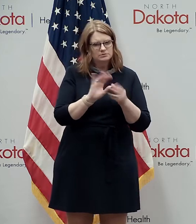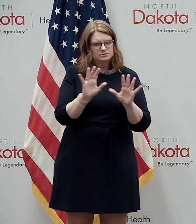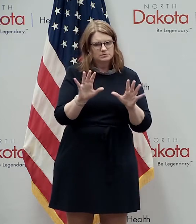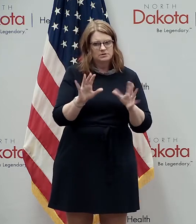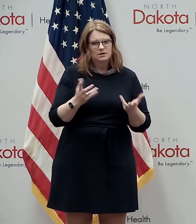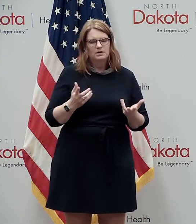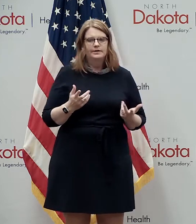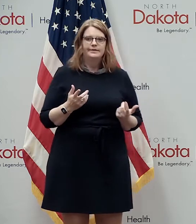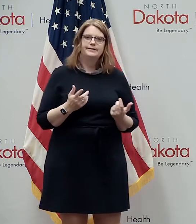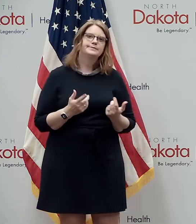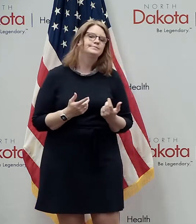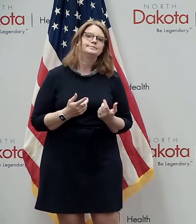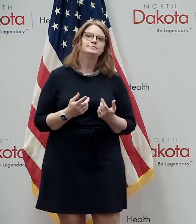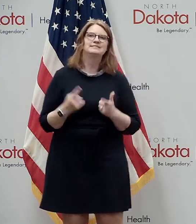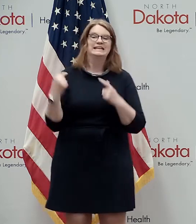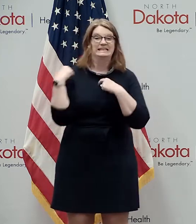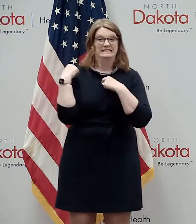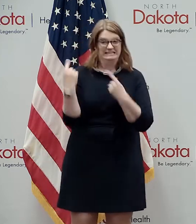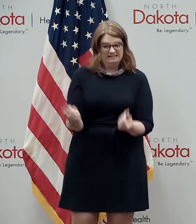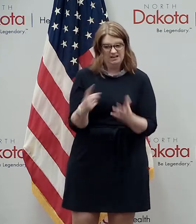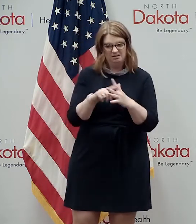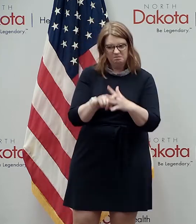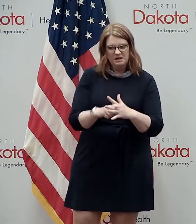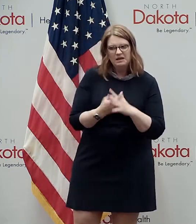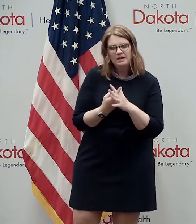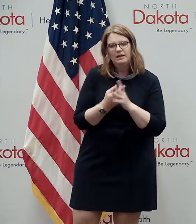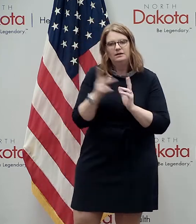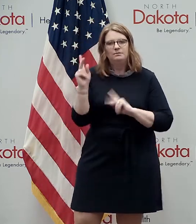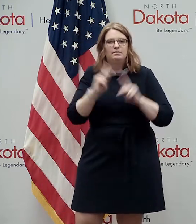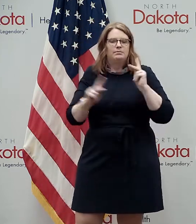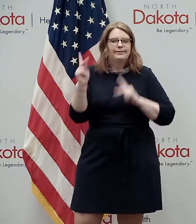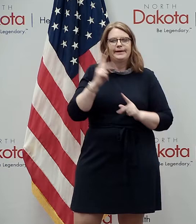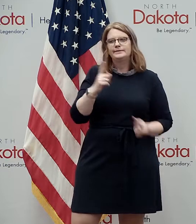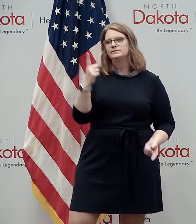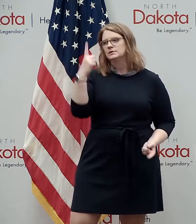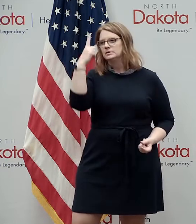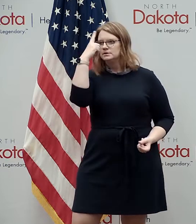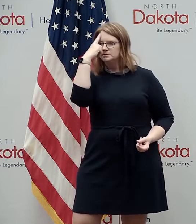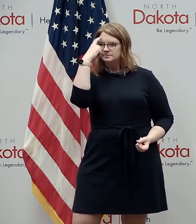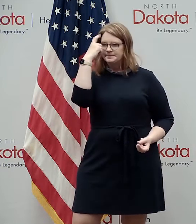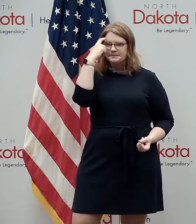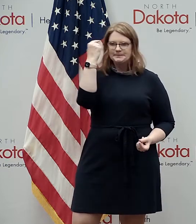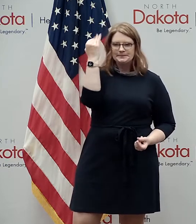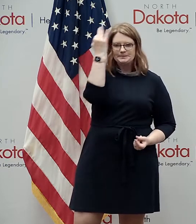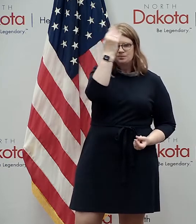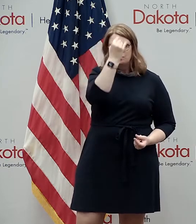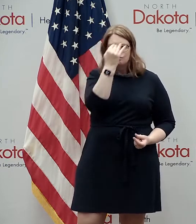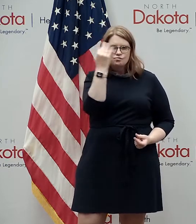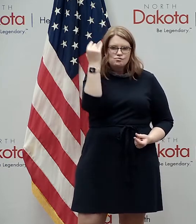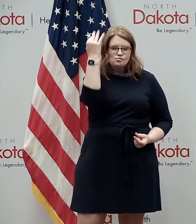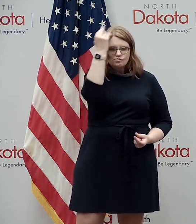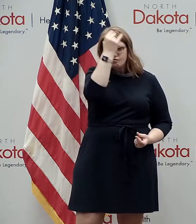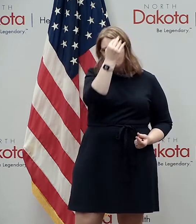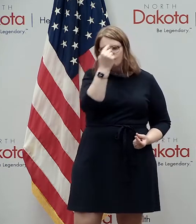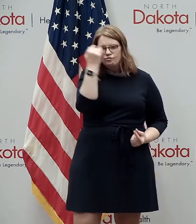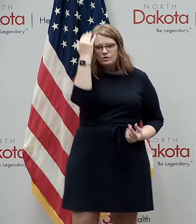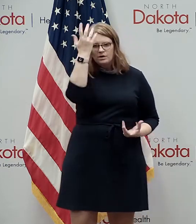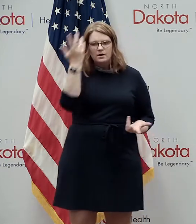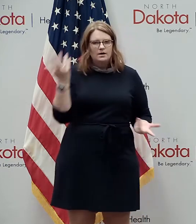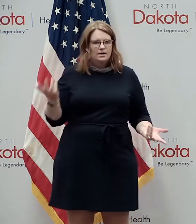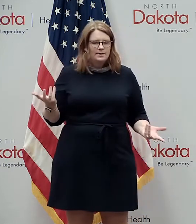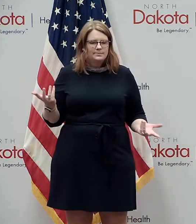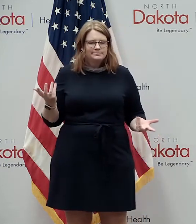been theories since the very beginning because other flu-like or viruses often